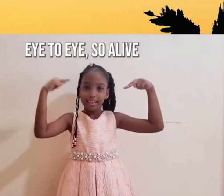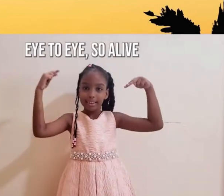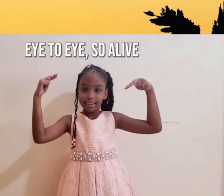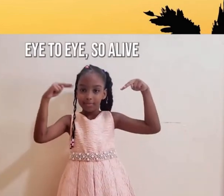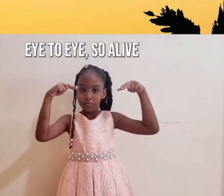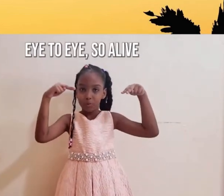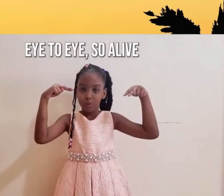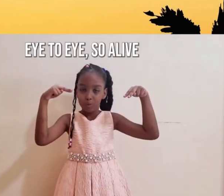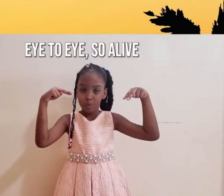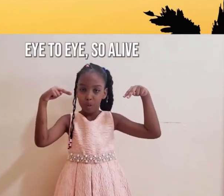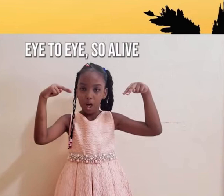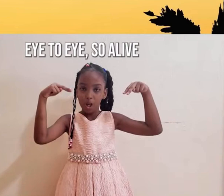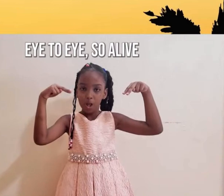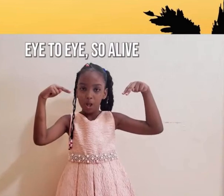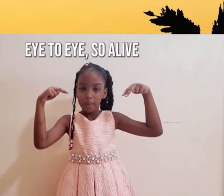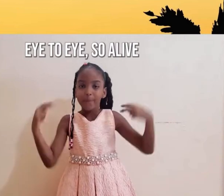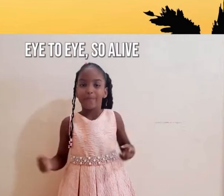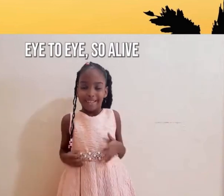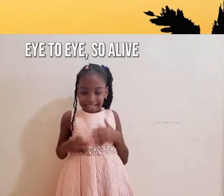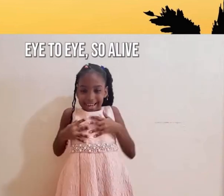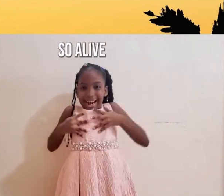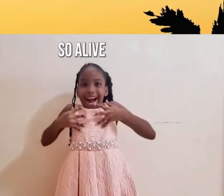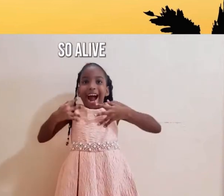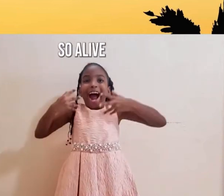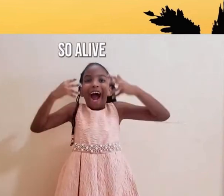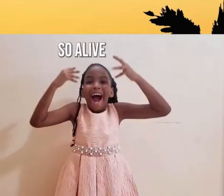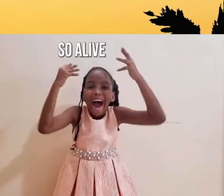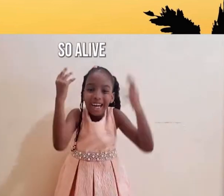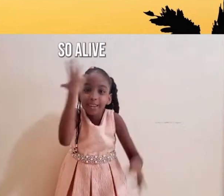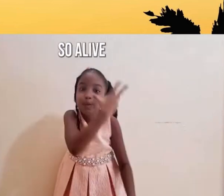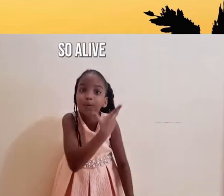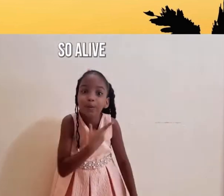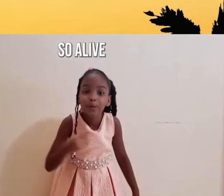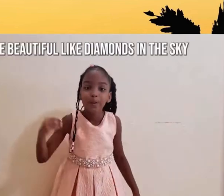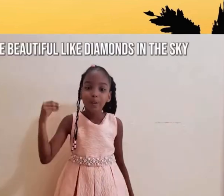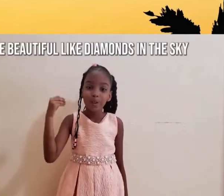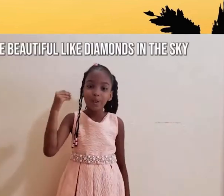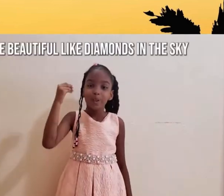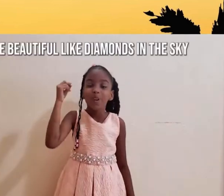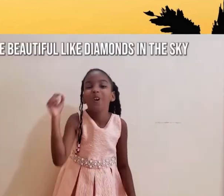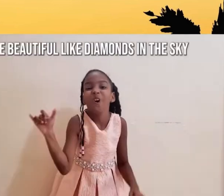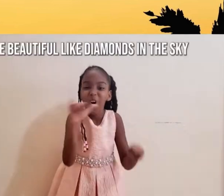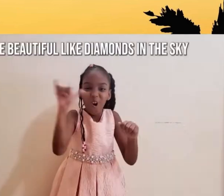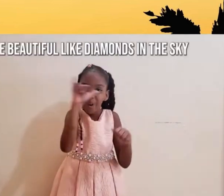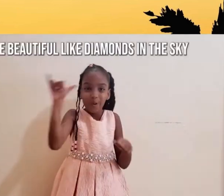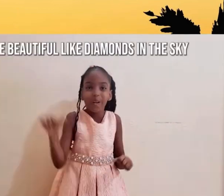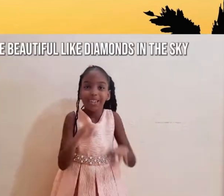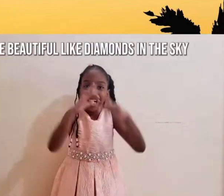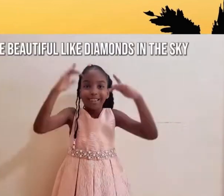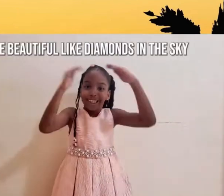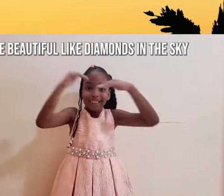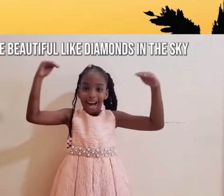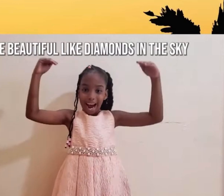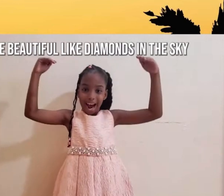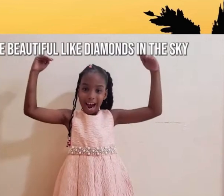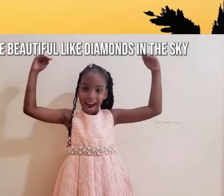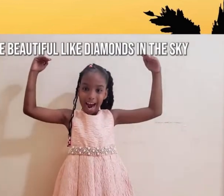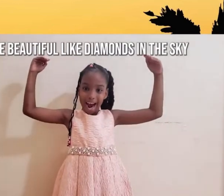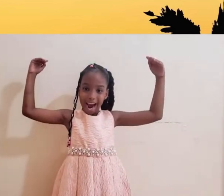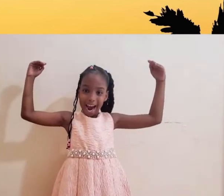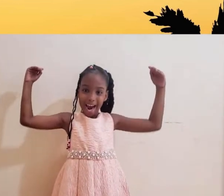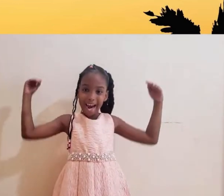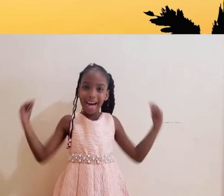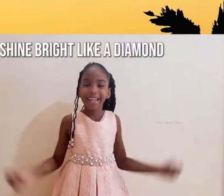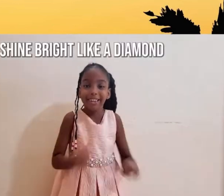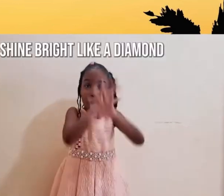are so alive We're beautiful like diamonds in the